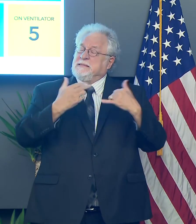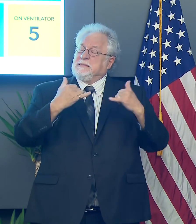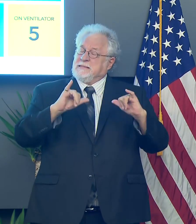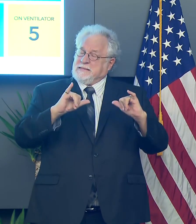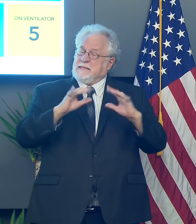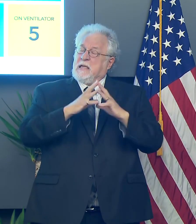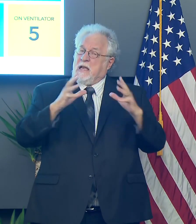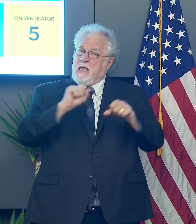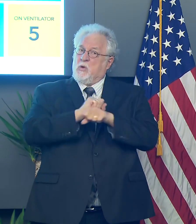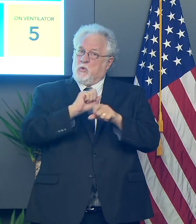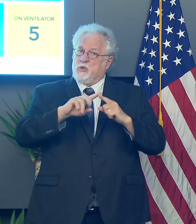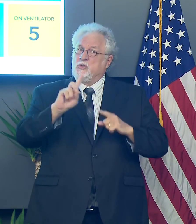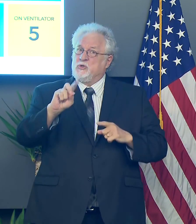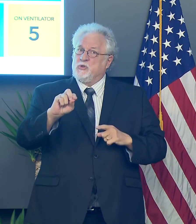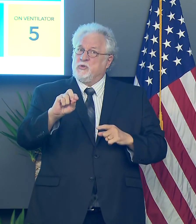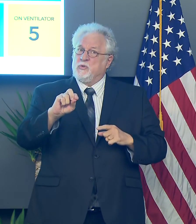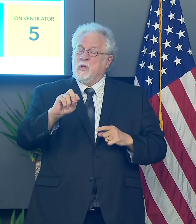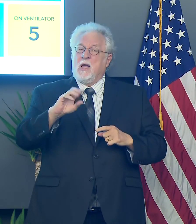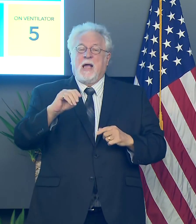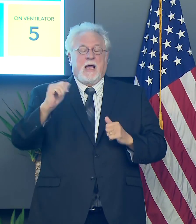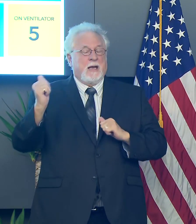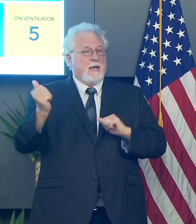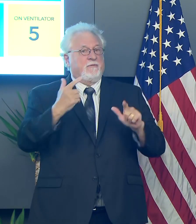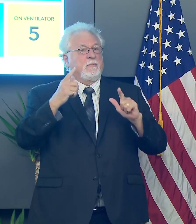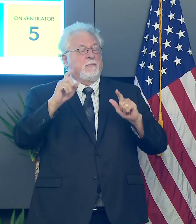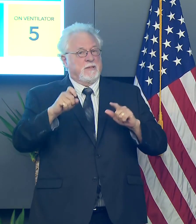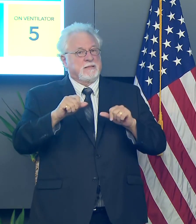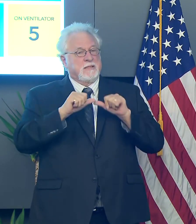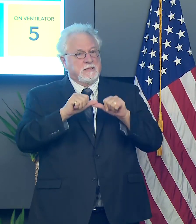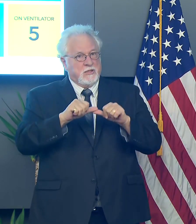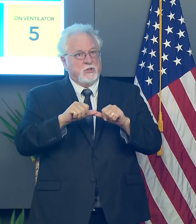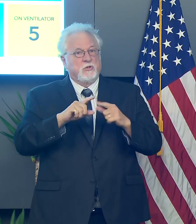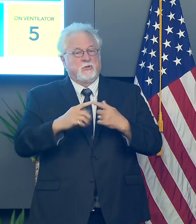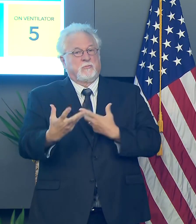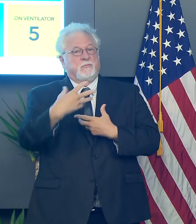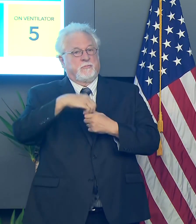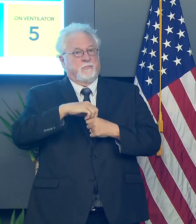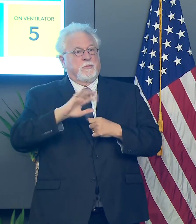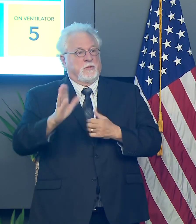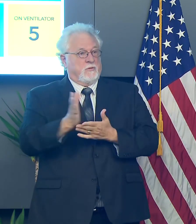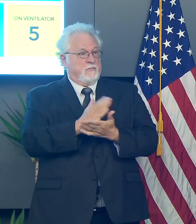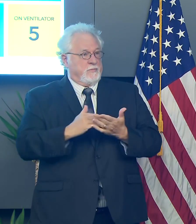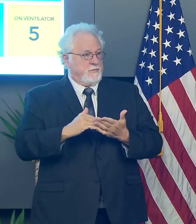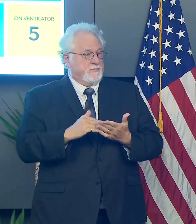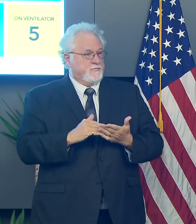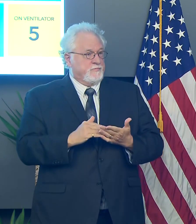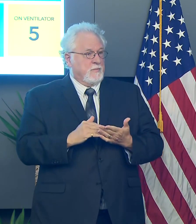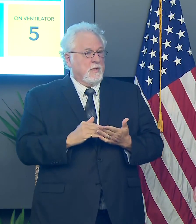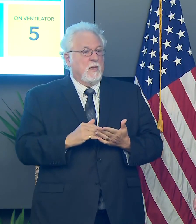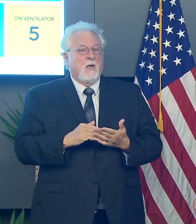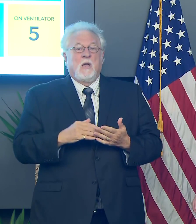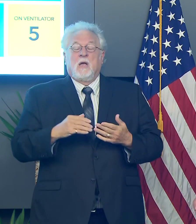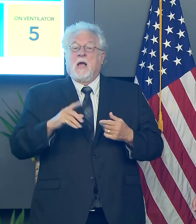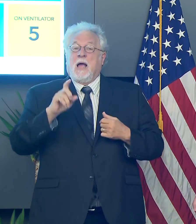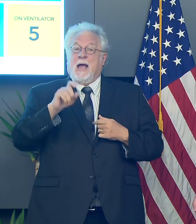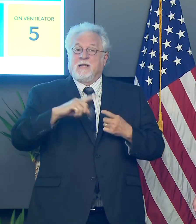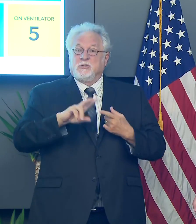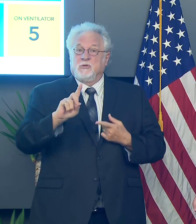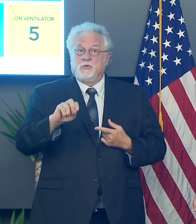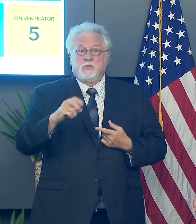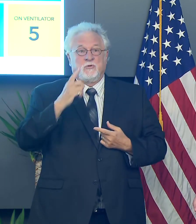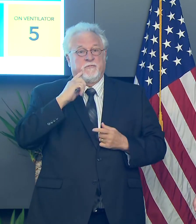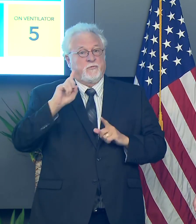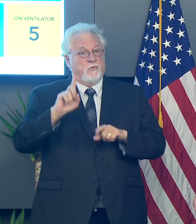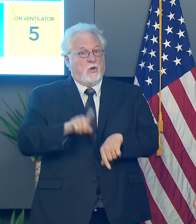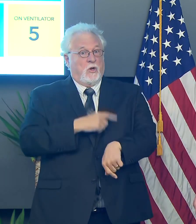a lot of work to do and that everybody has to continue to play their part. Um, the things that we've been asking you to do for